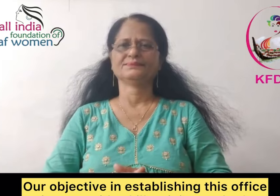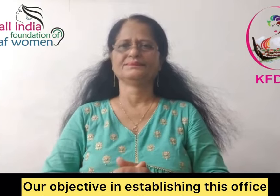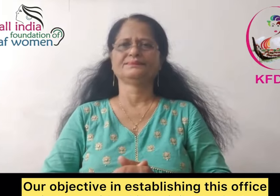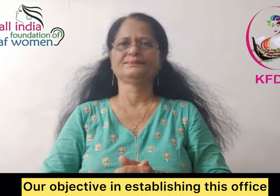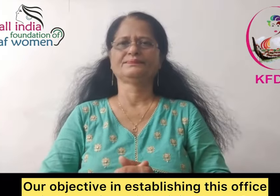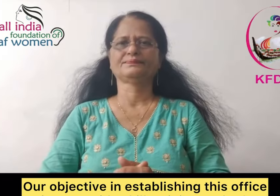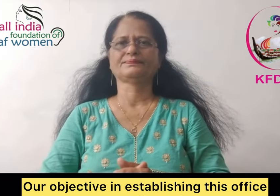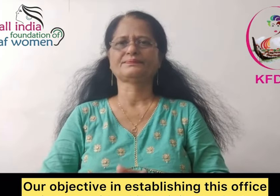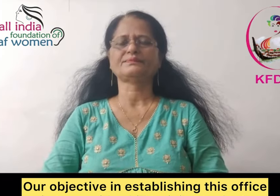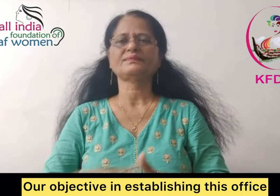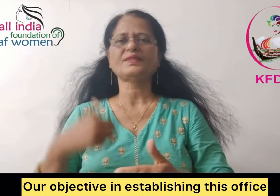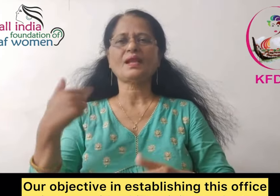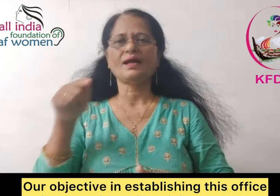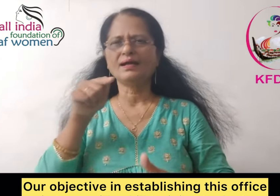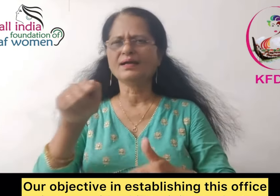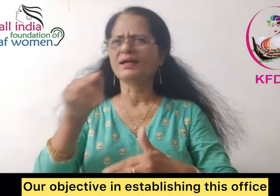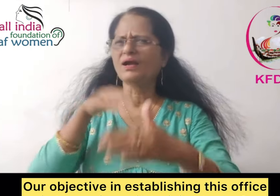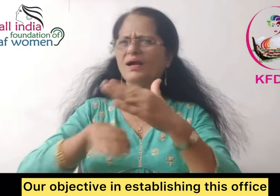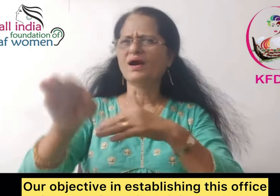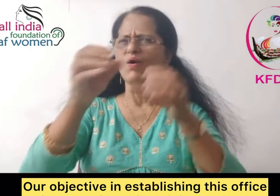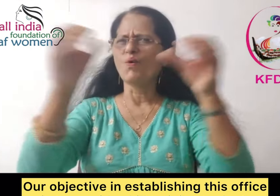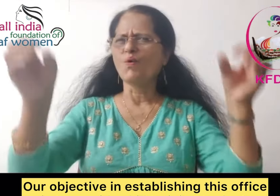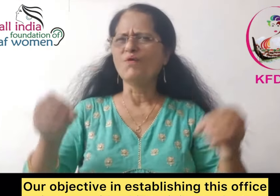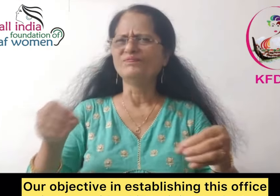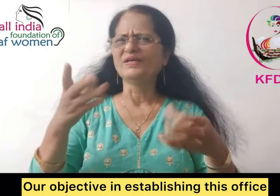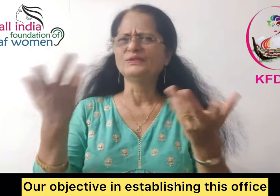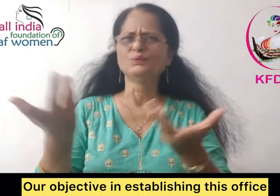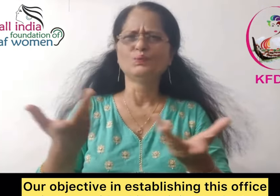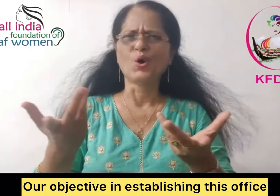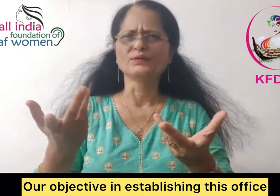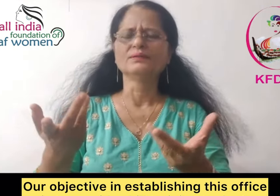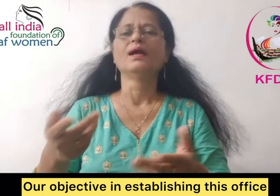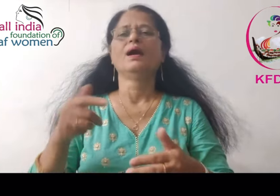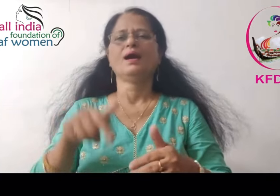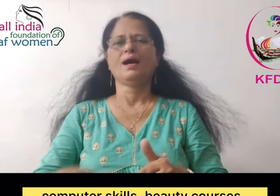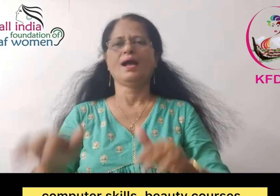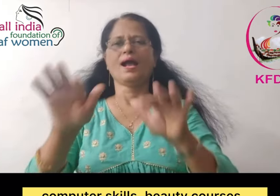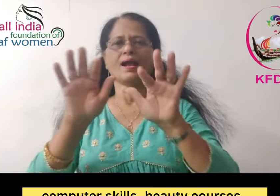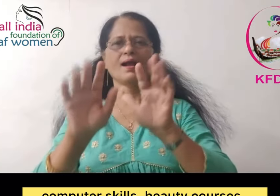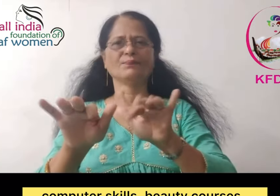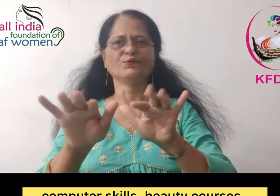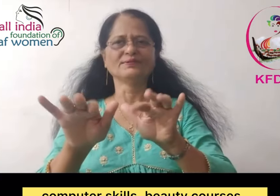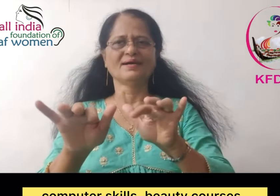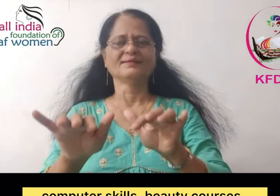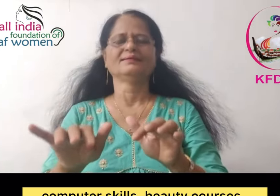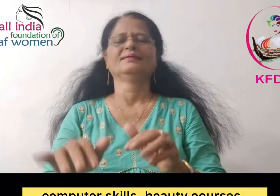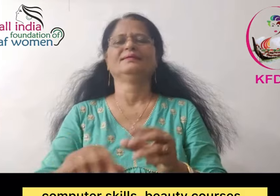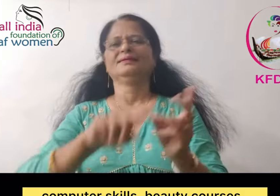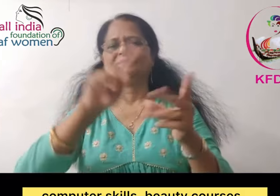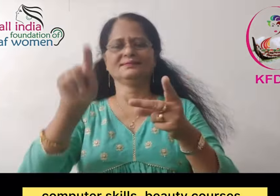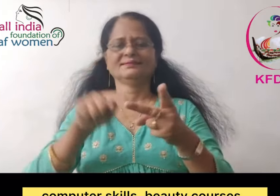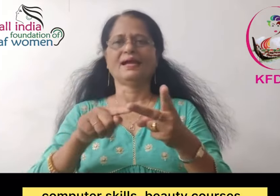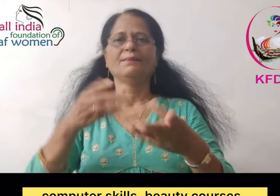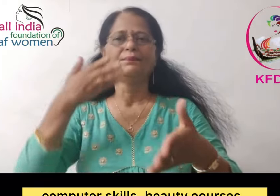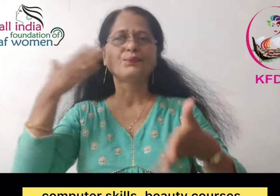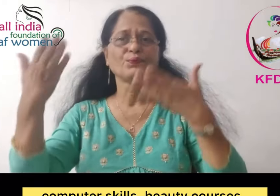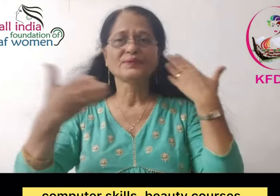Our objective in establishing this office is to provide skill training to deaf students in various areas